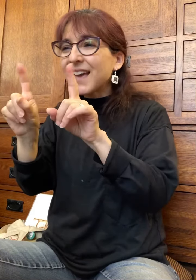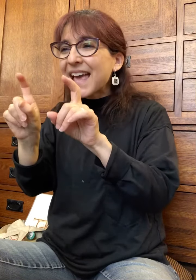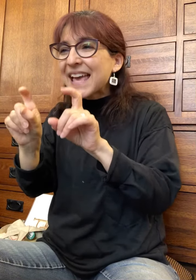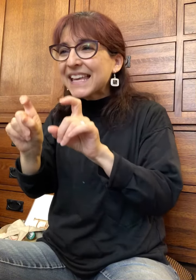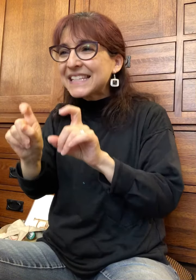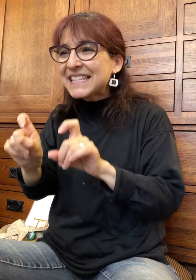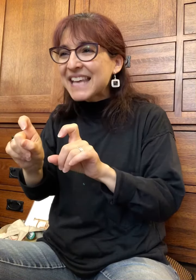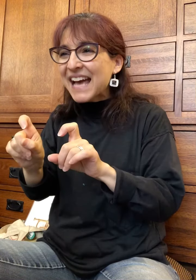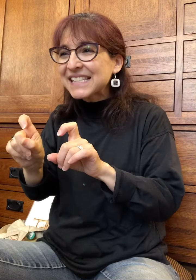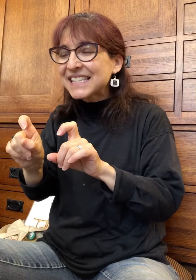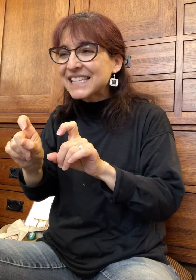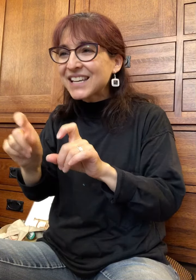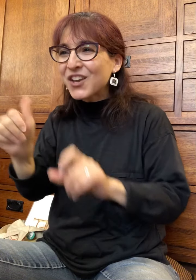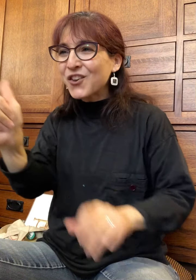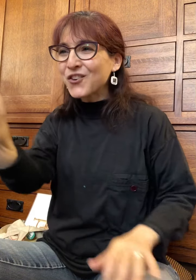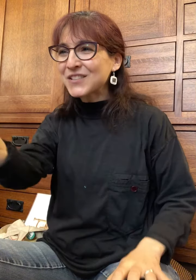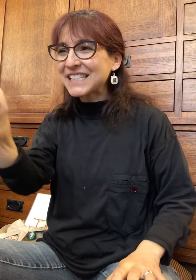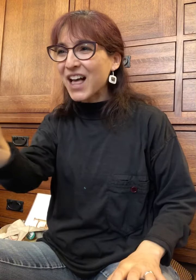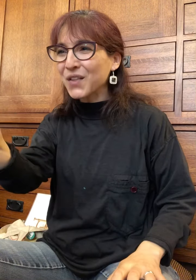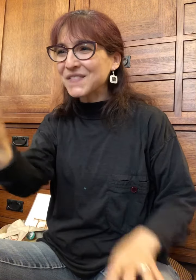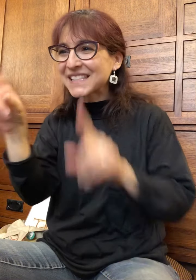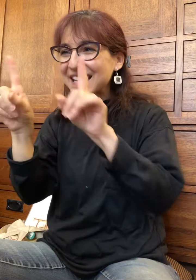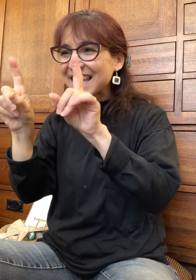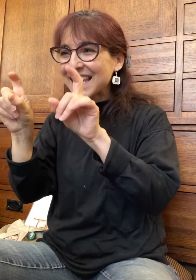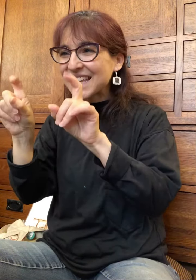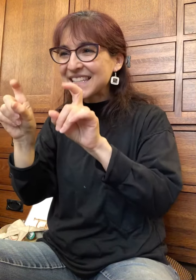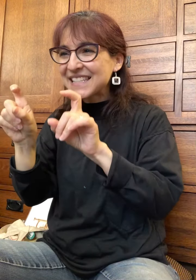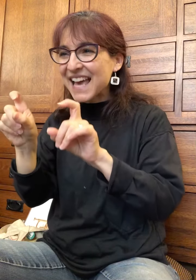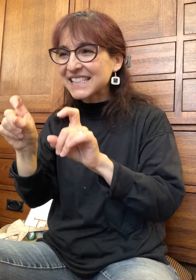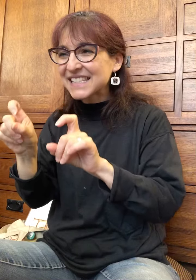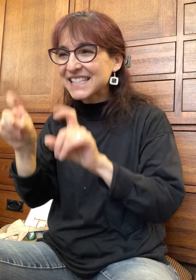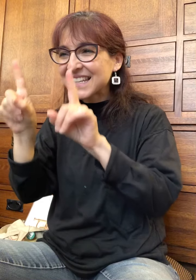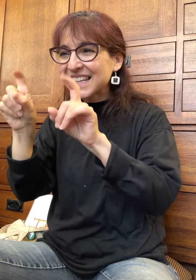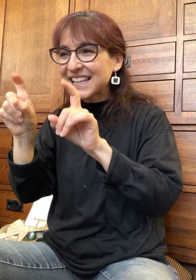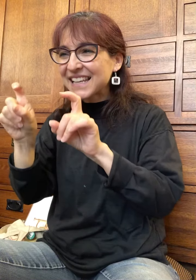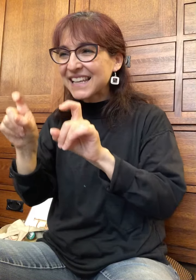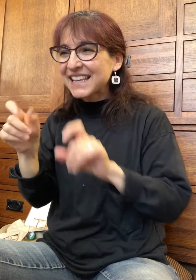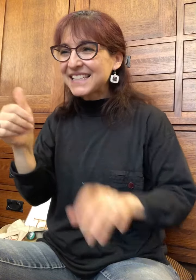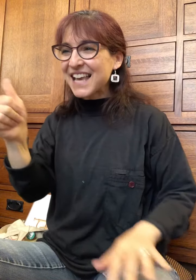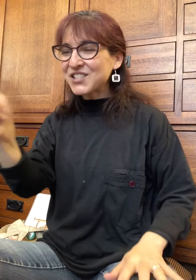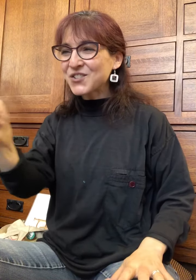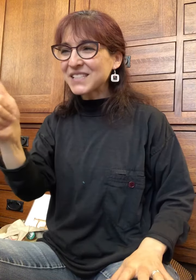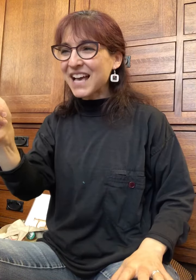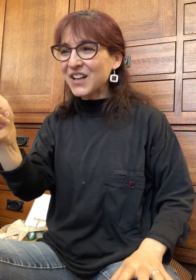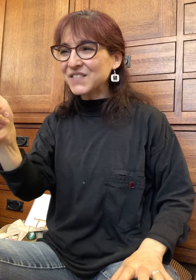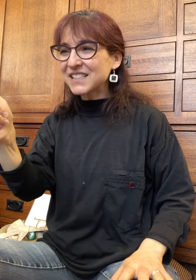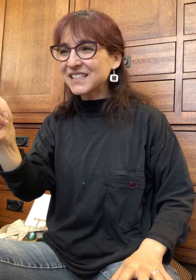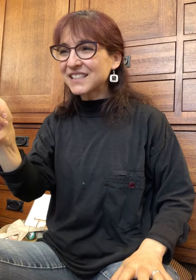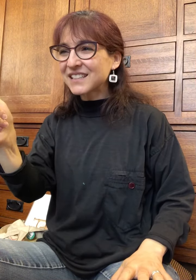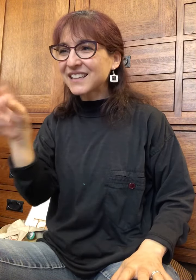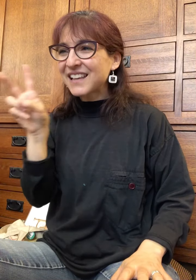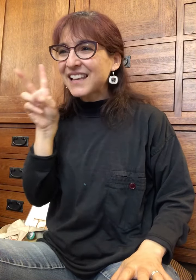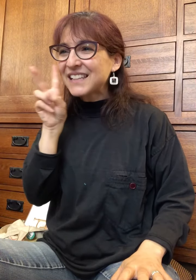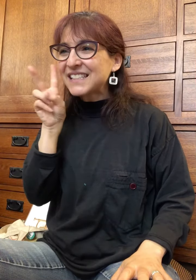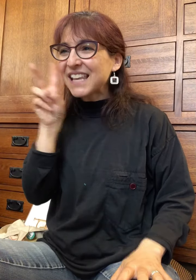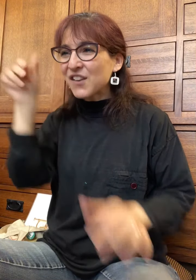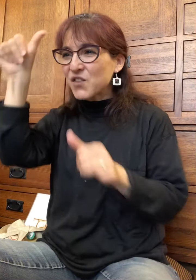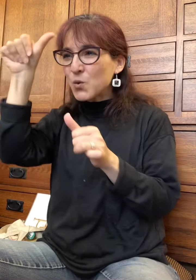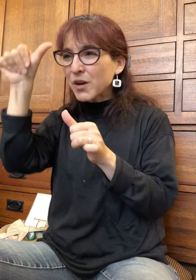test yourselves. Test. Test yourselves. See if you can